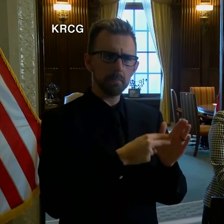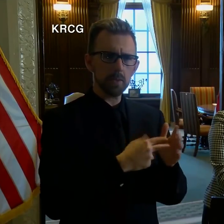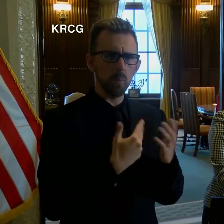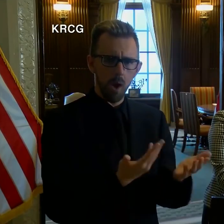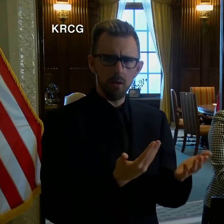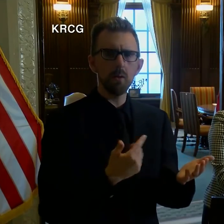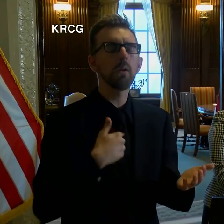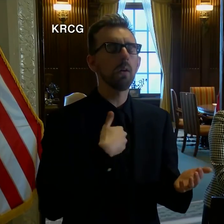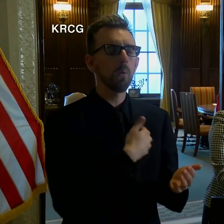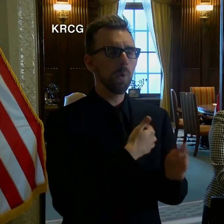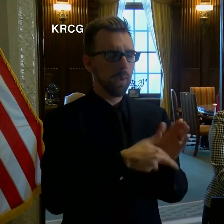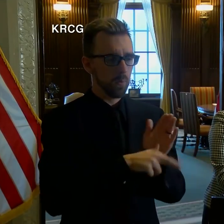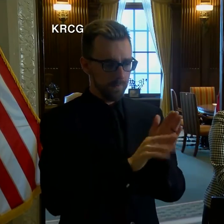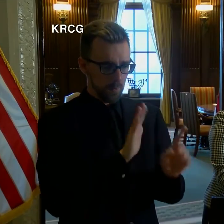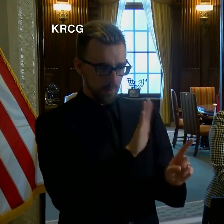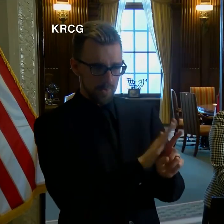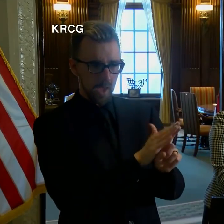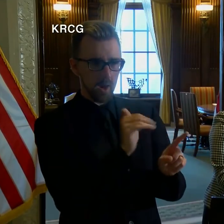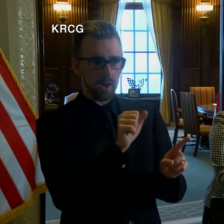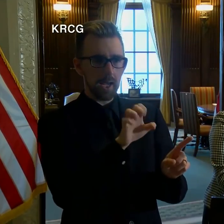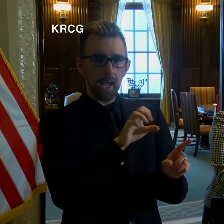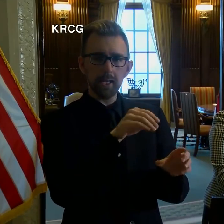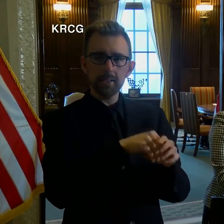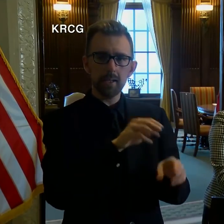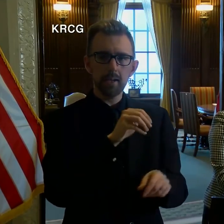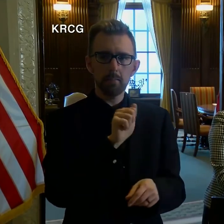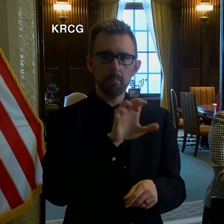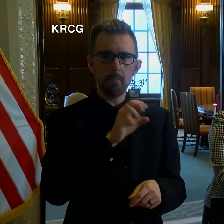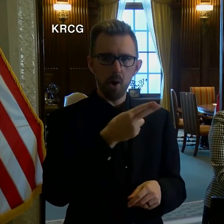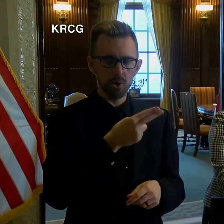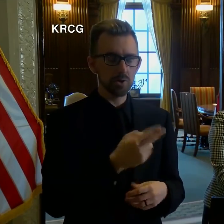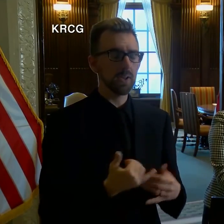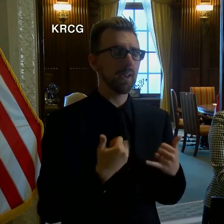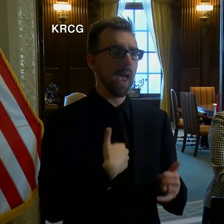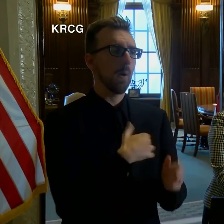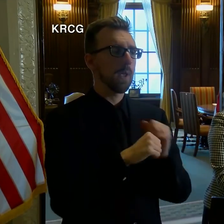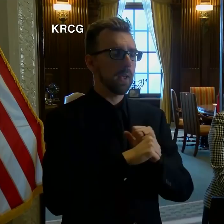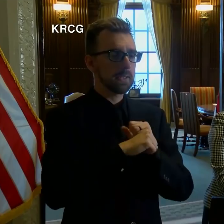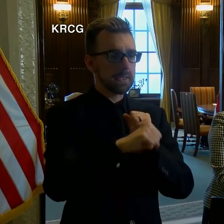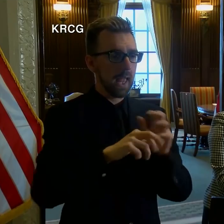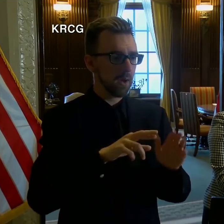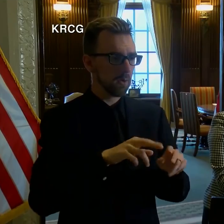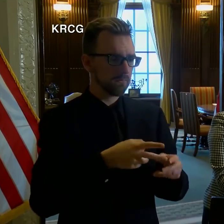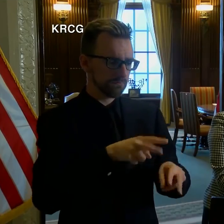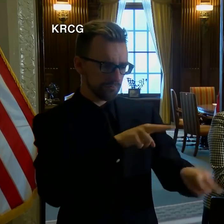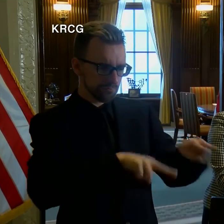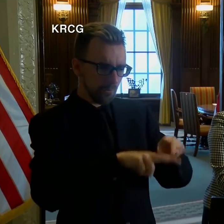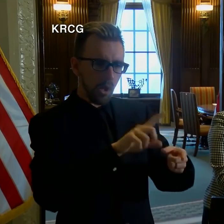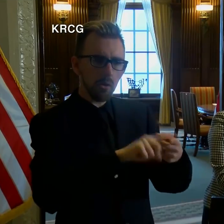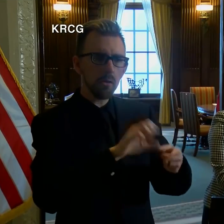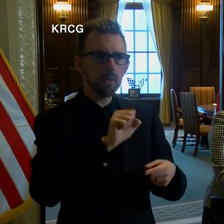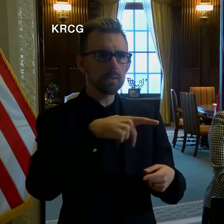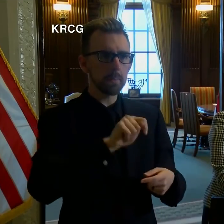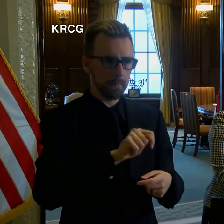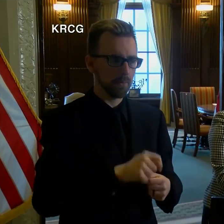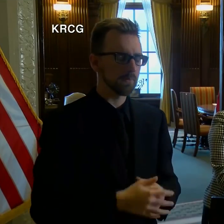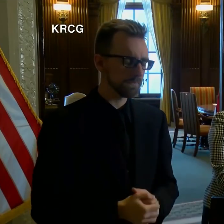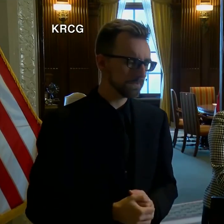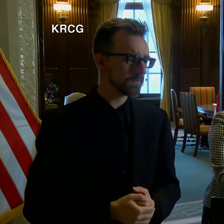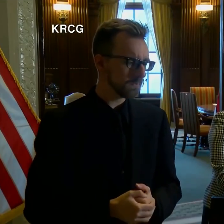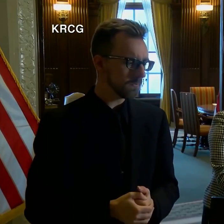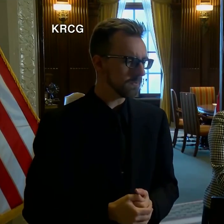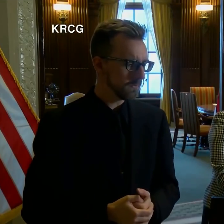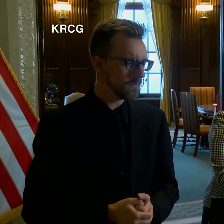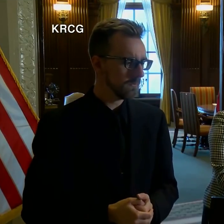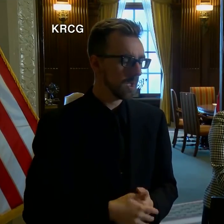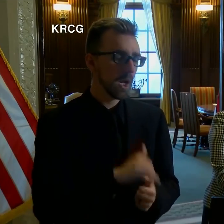going to review their case on in March, we will now extend that review until September. And that or